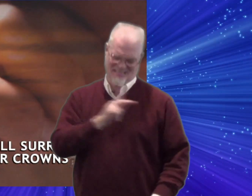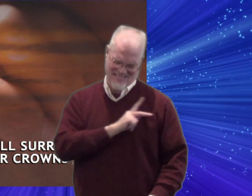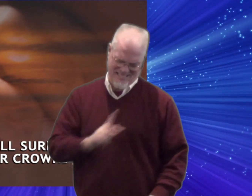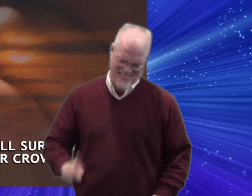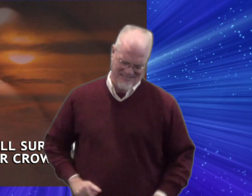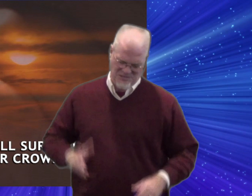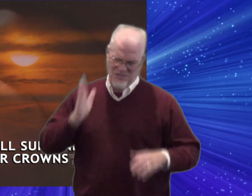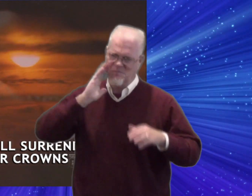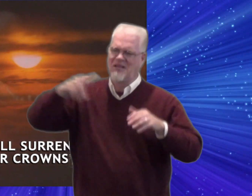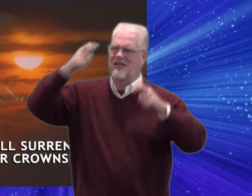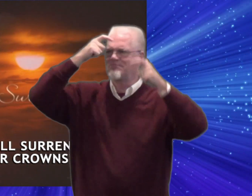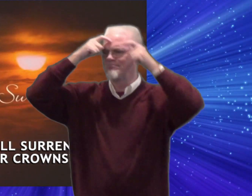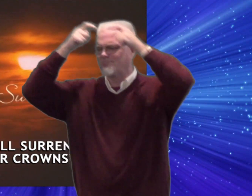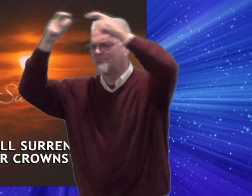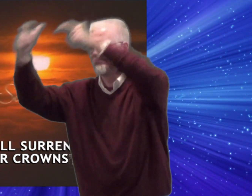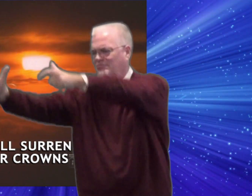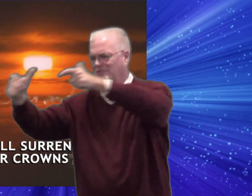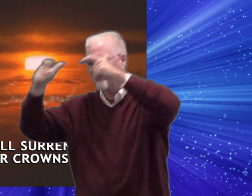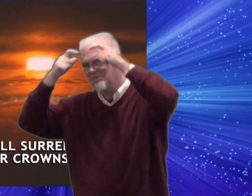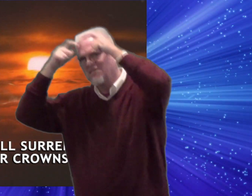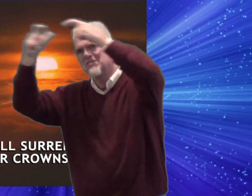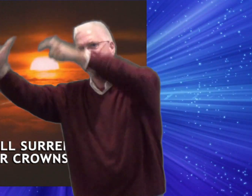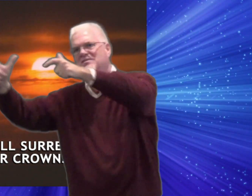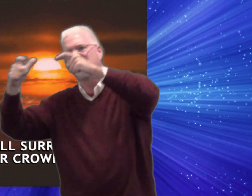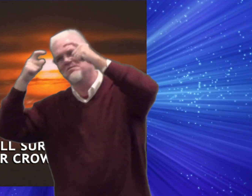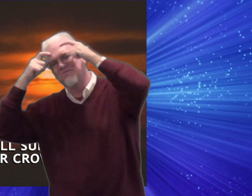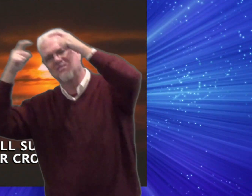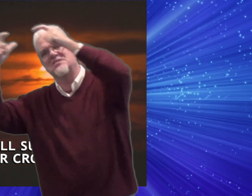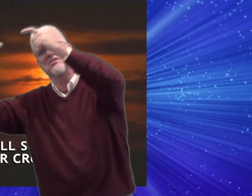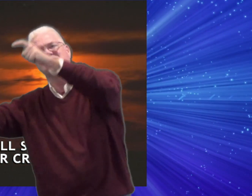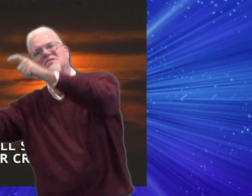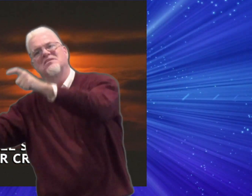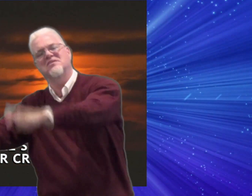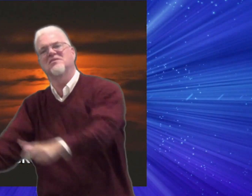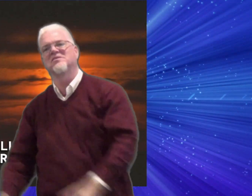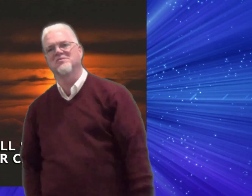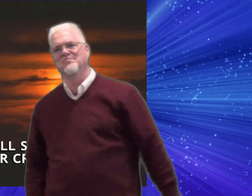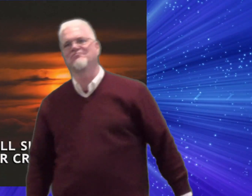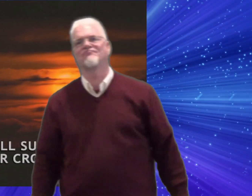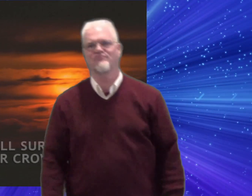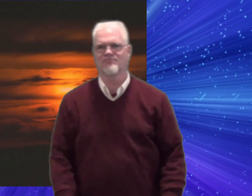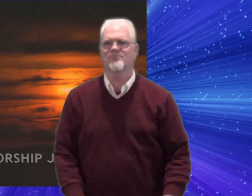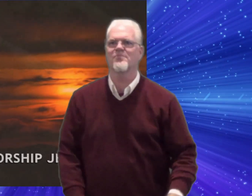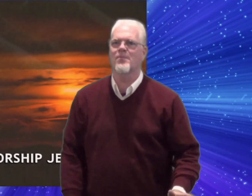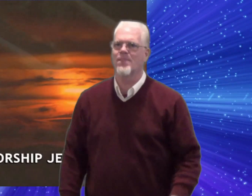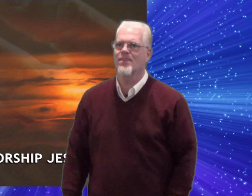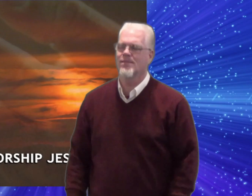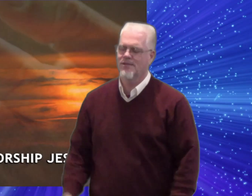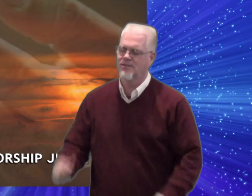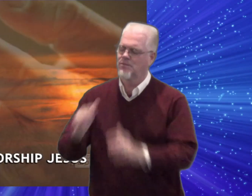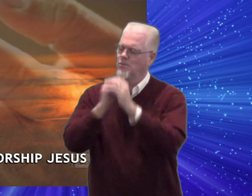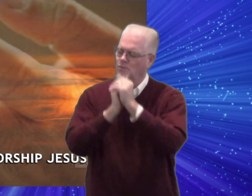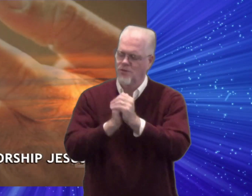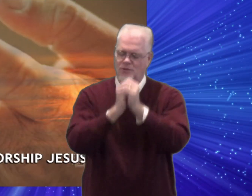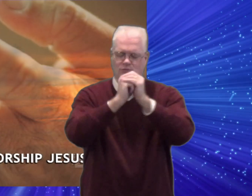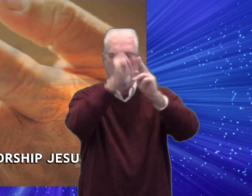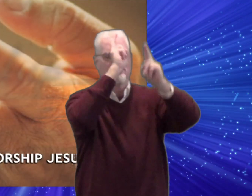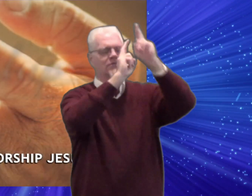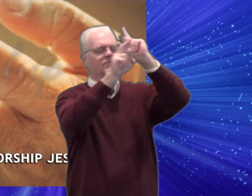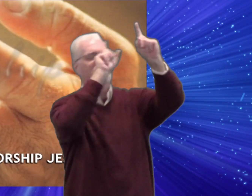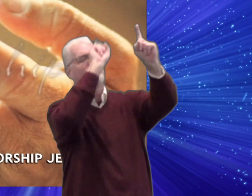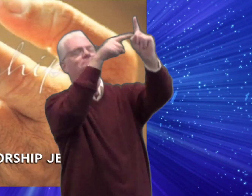Kings will surrender their crowns And